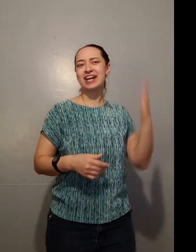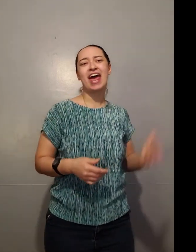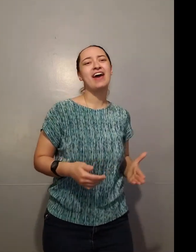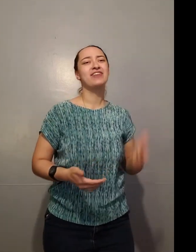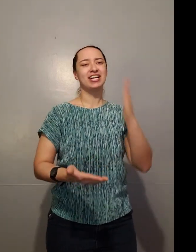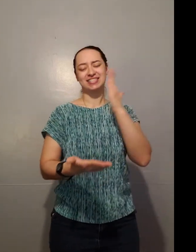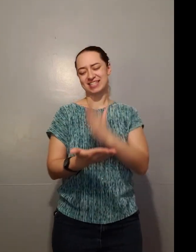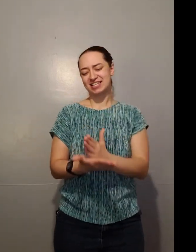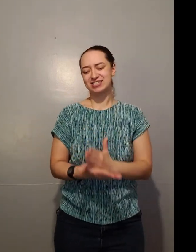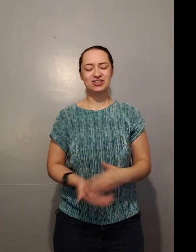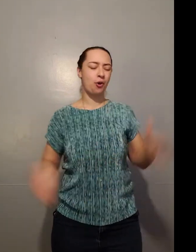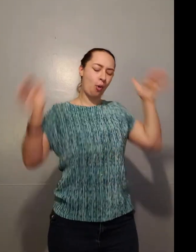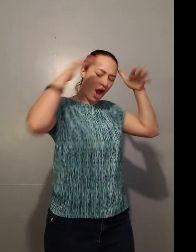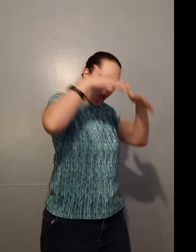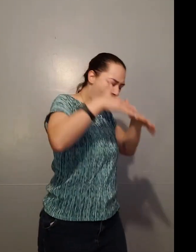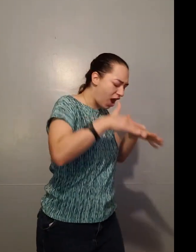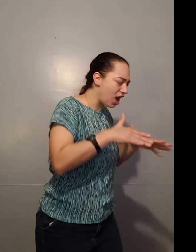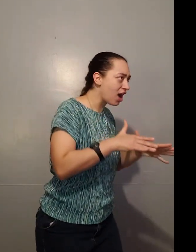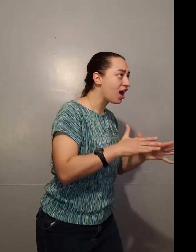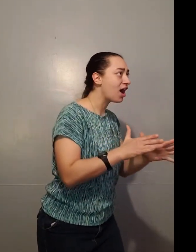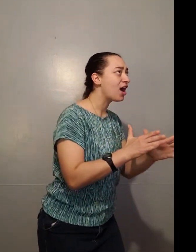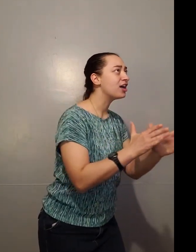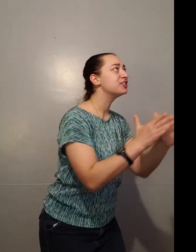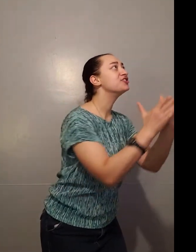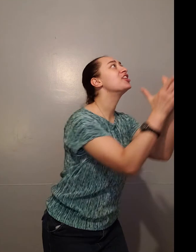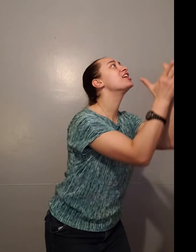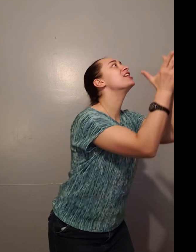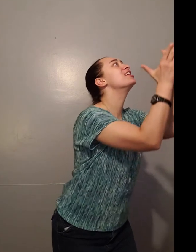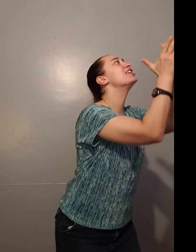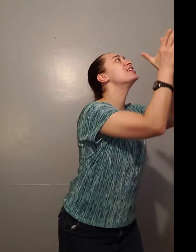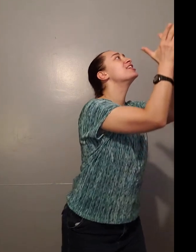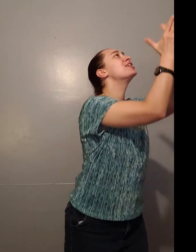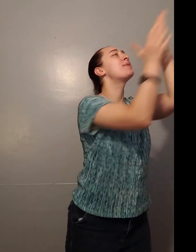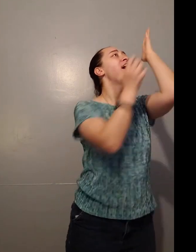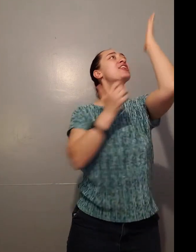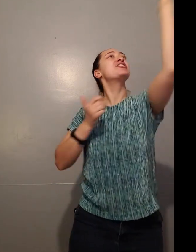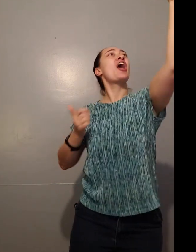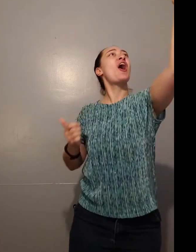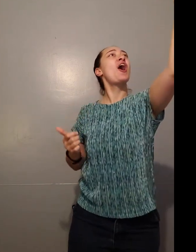never cease to worship you.